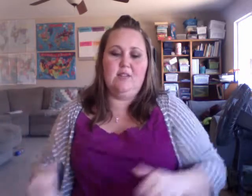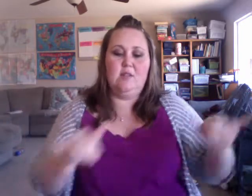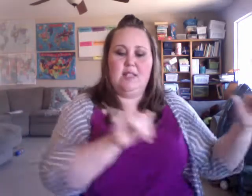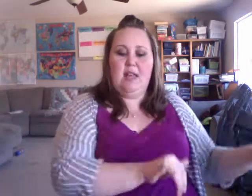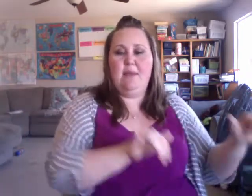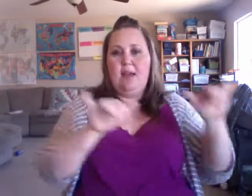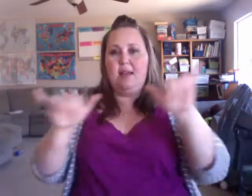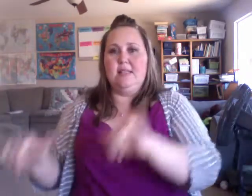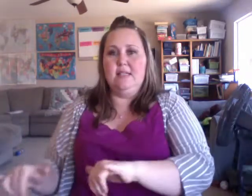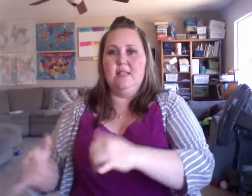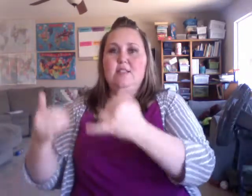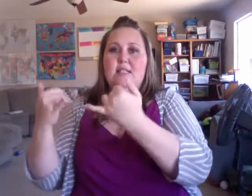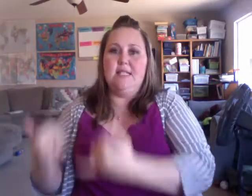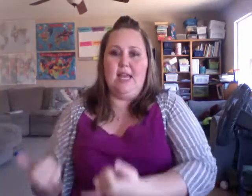same as today